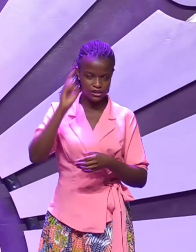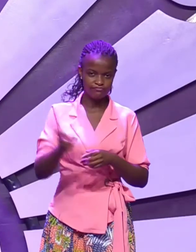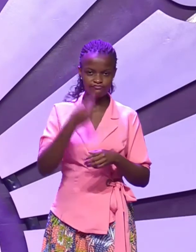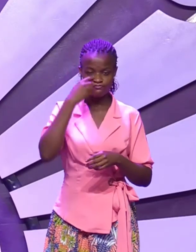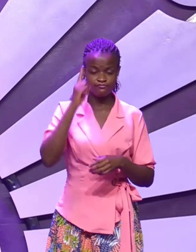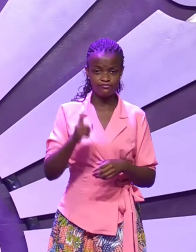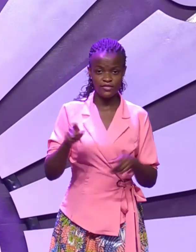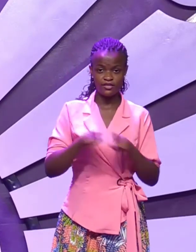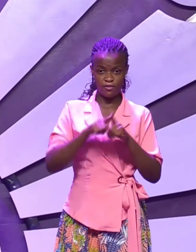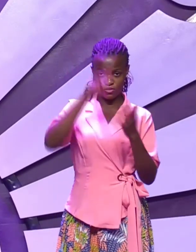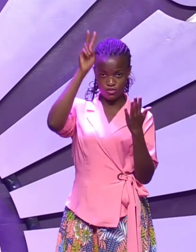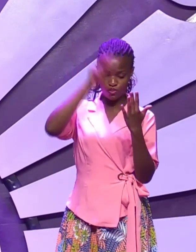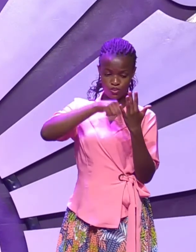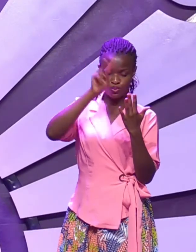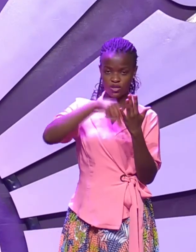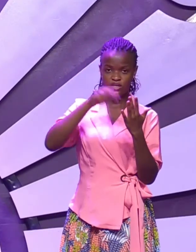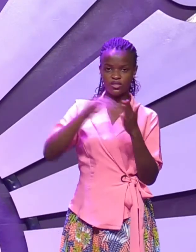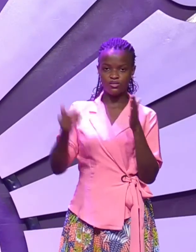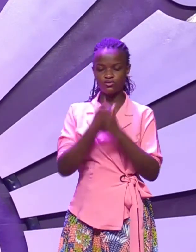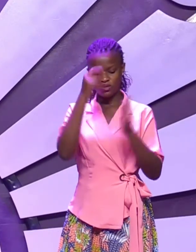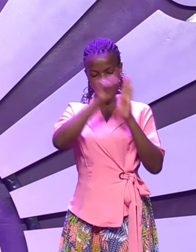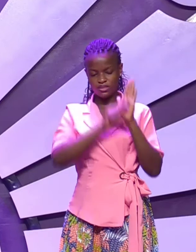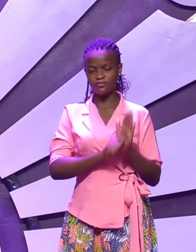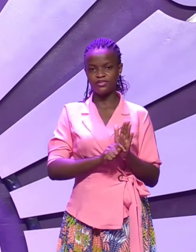as you read the New Testament